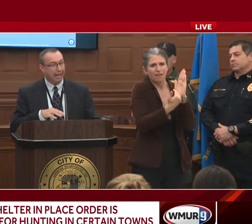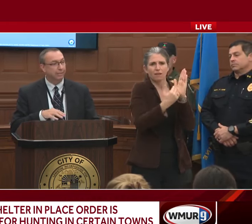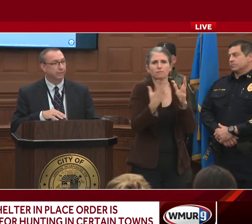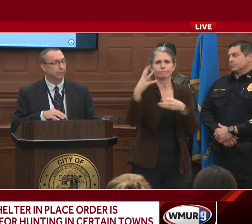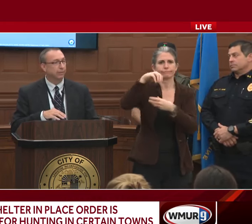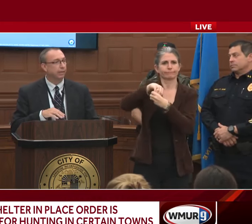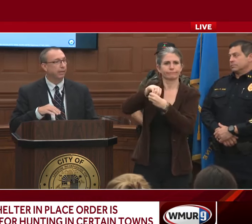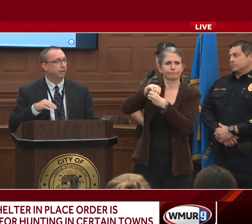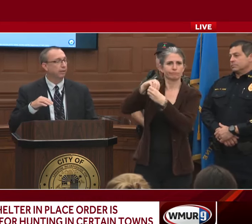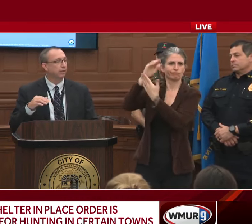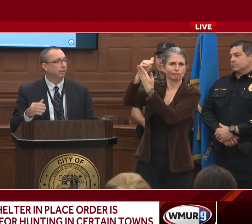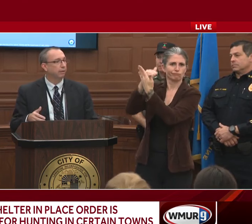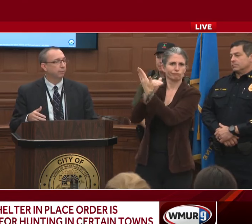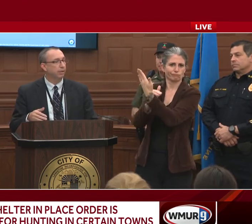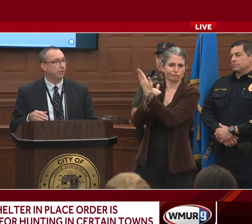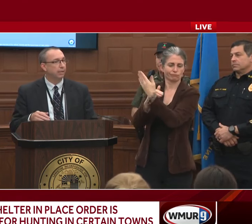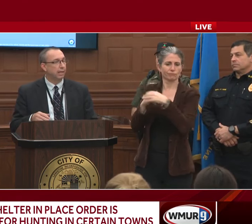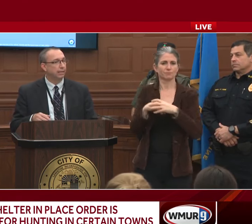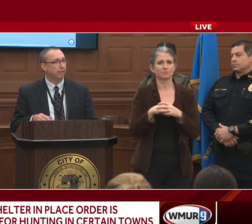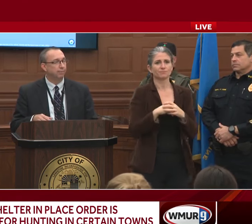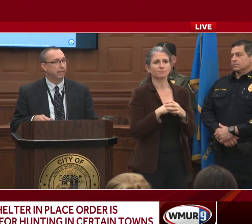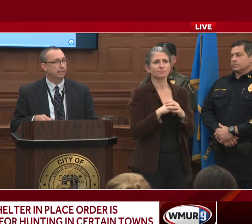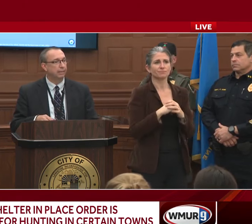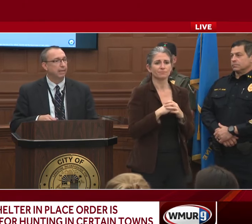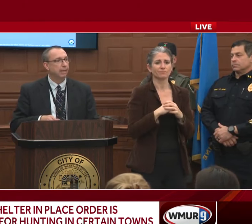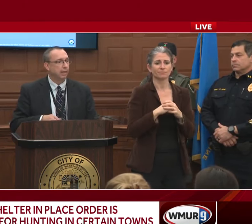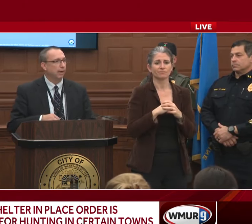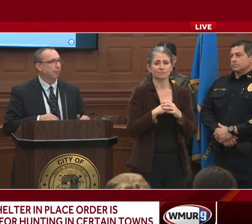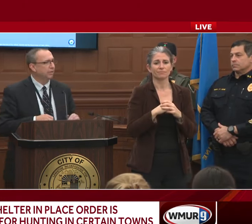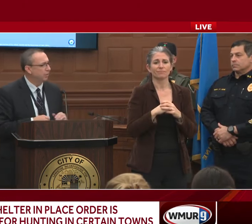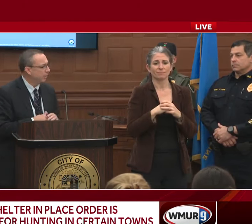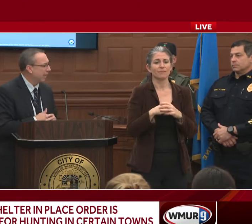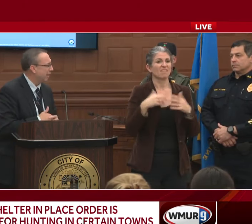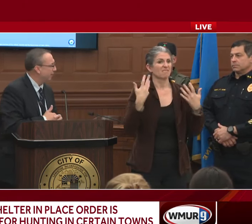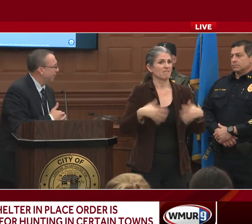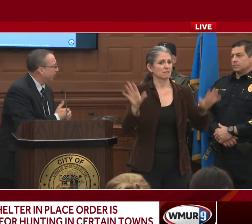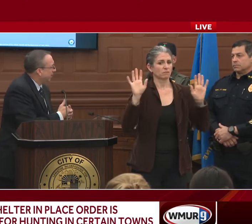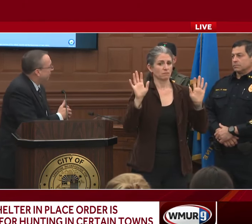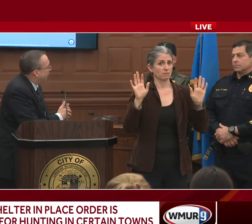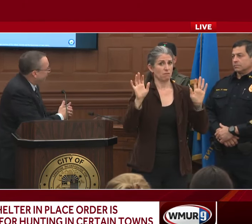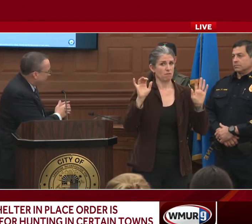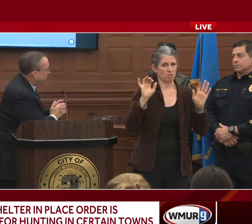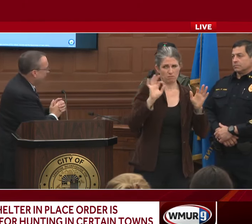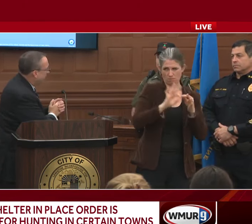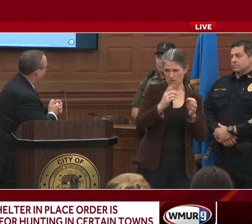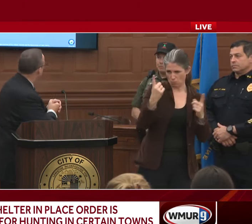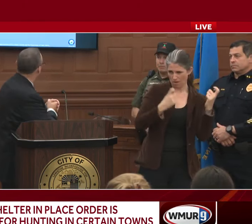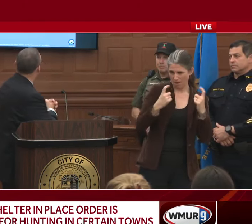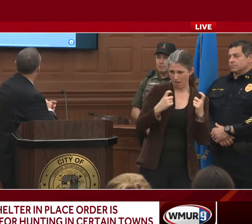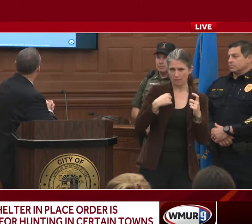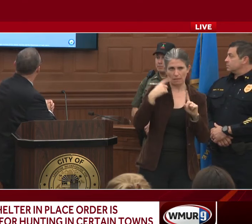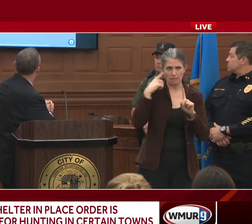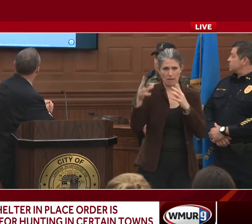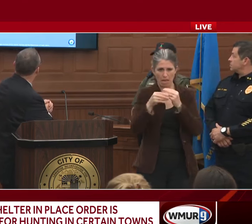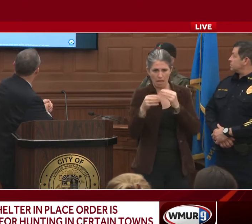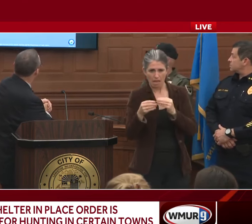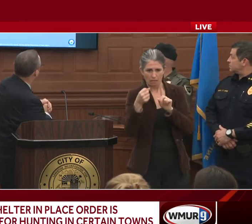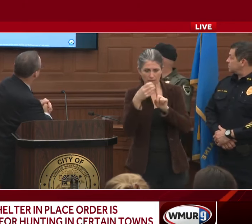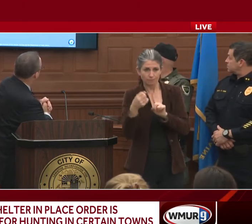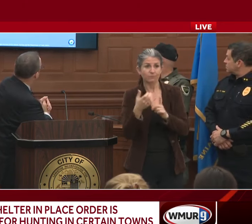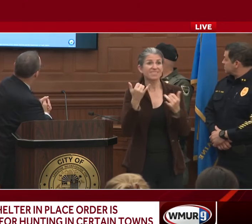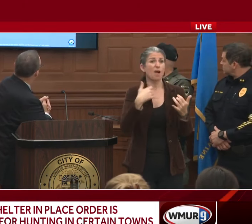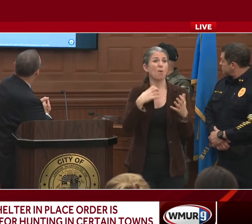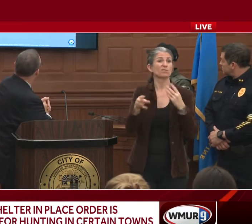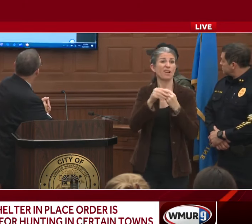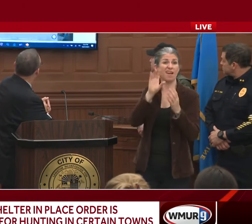that I was asked and the information that I can update. We do have, I believe, the suspect picture up here as